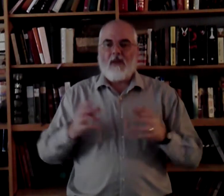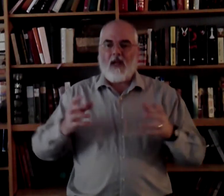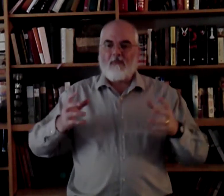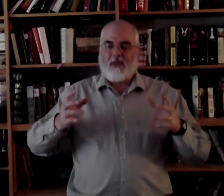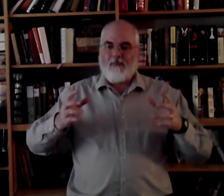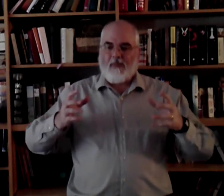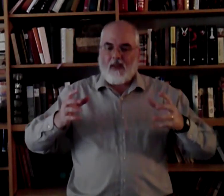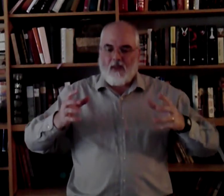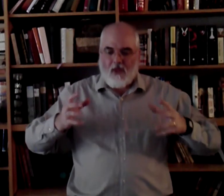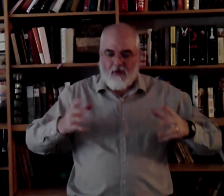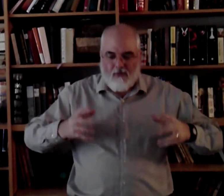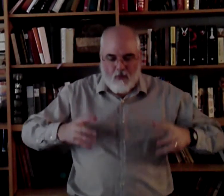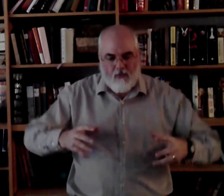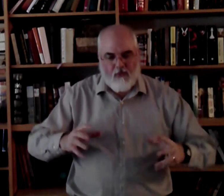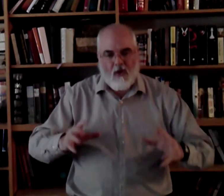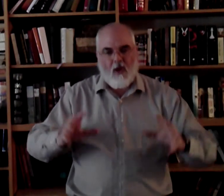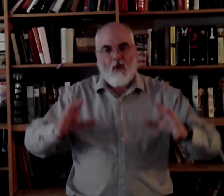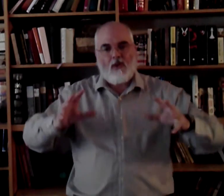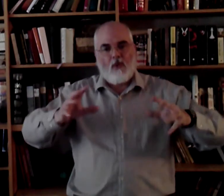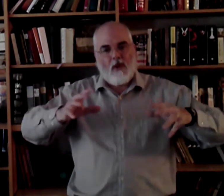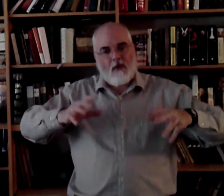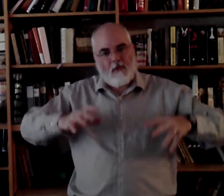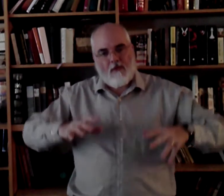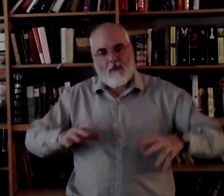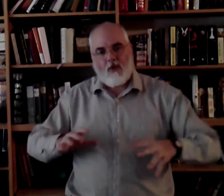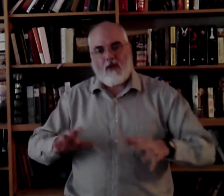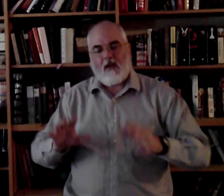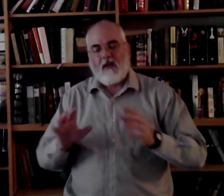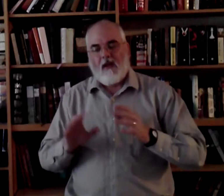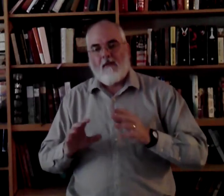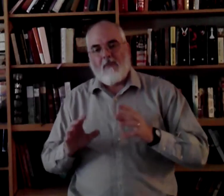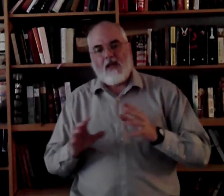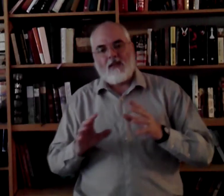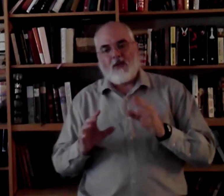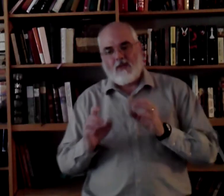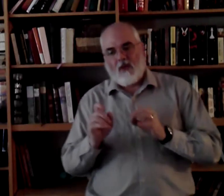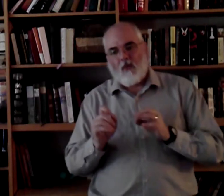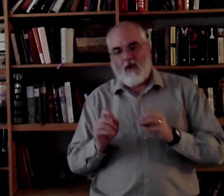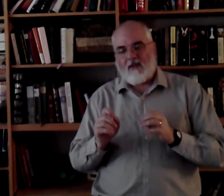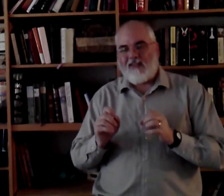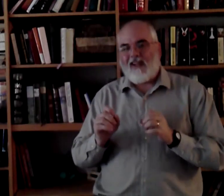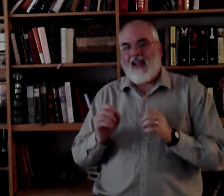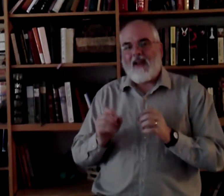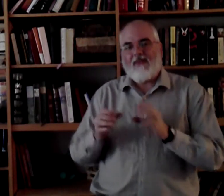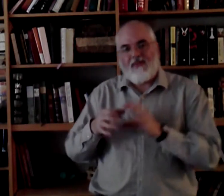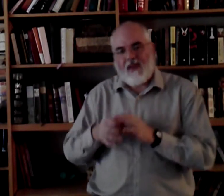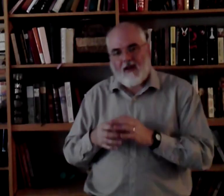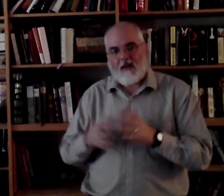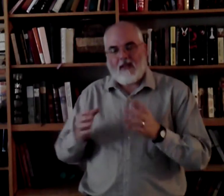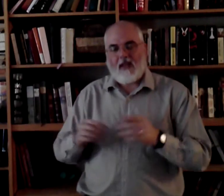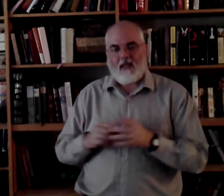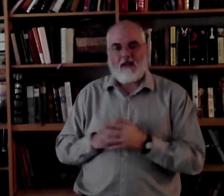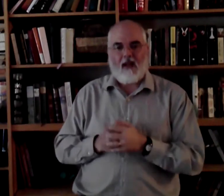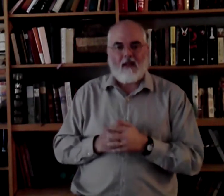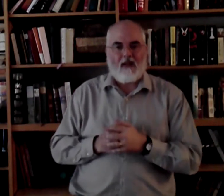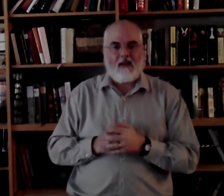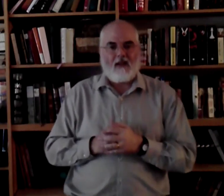Sometimes the flow and the rhythm of the music means that those little words kind of fit. In this case, I think it does.